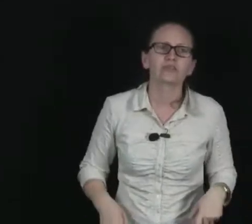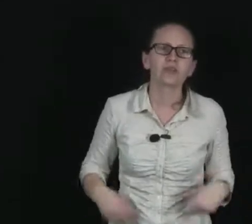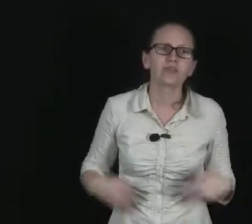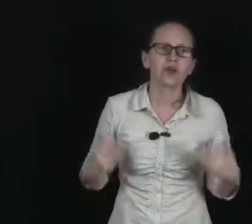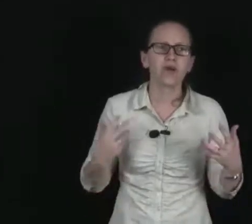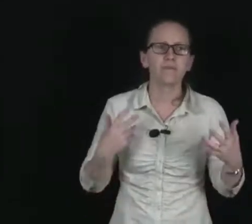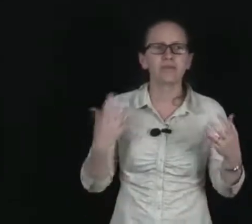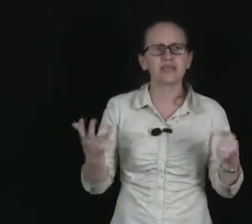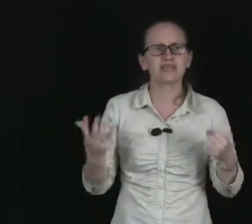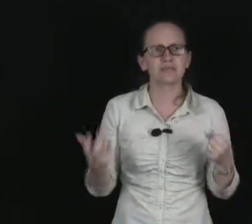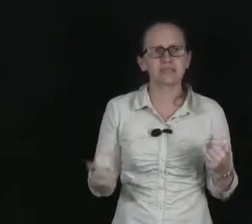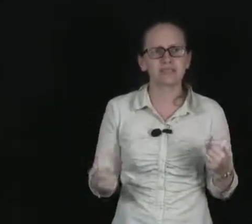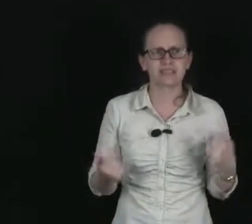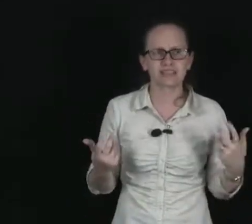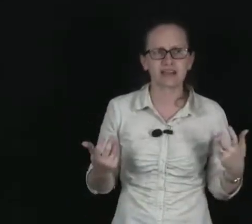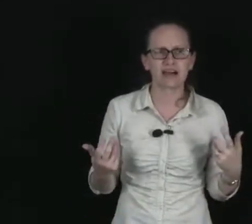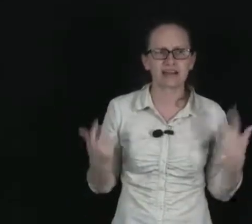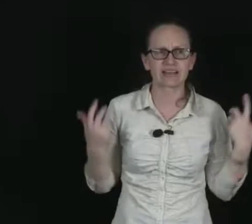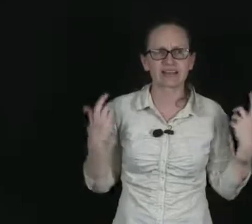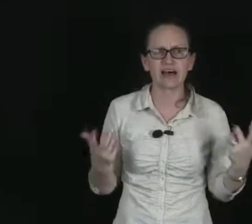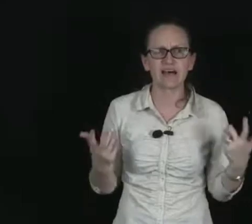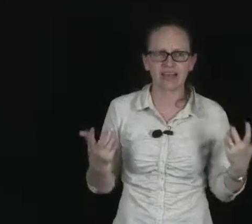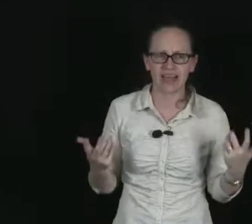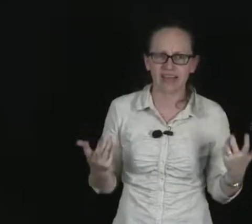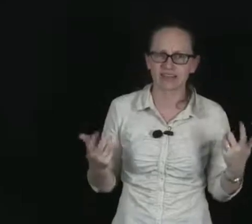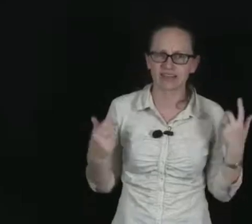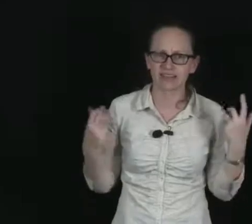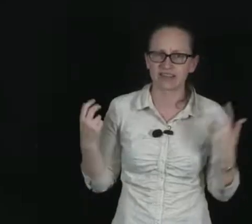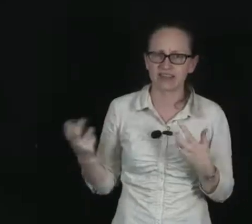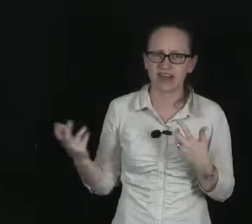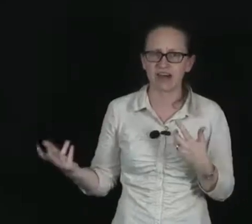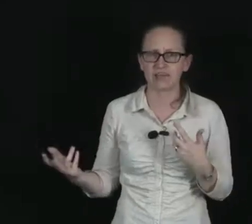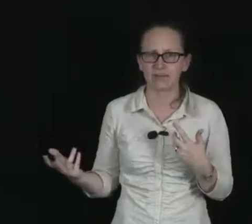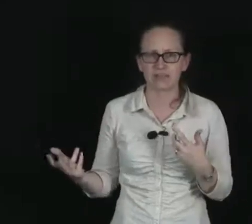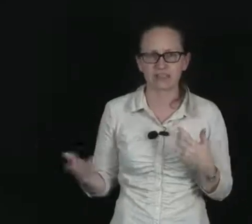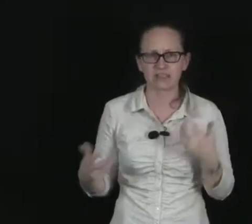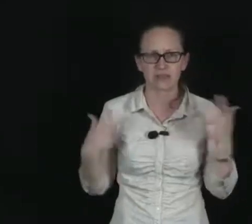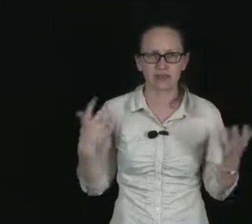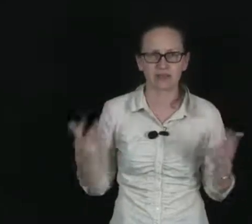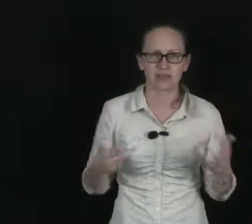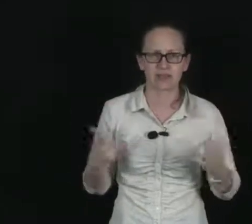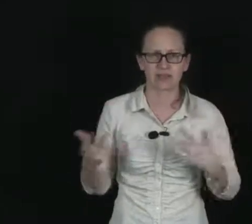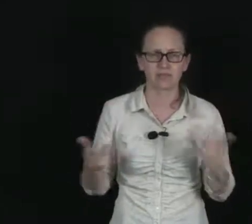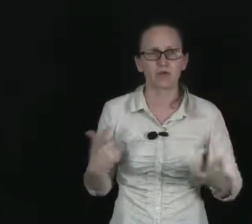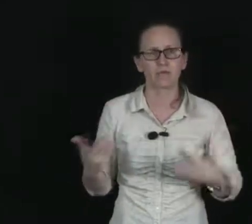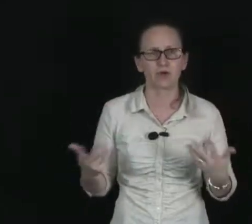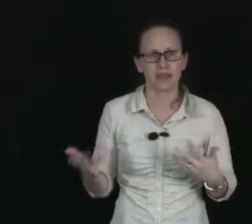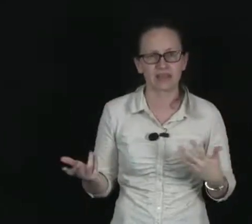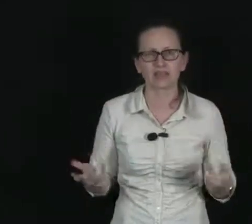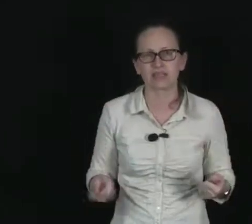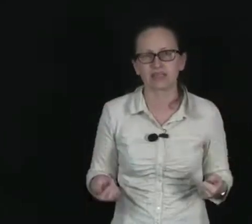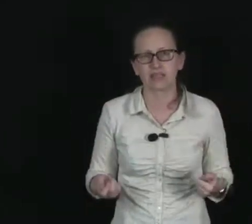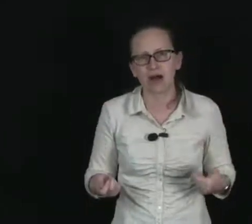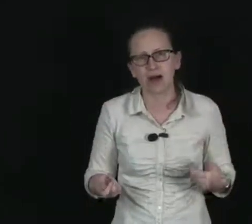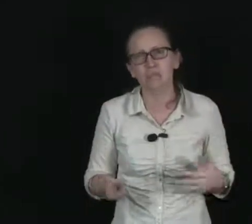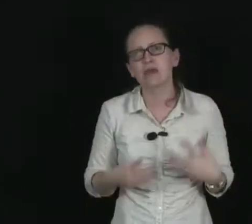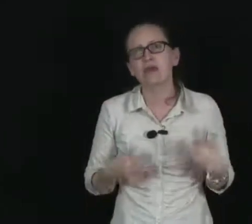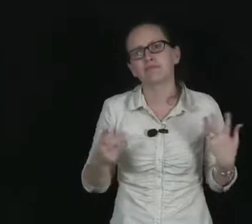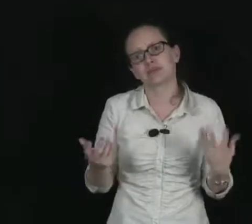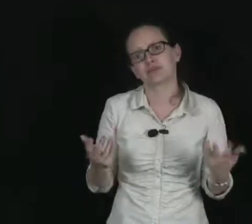So the beta emitters can target larger cancers than the alpha emitters because there's more penetrating power. But this